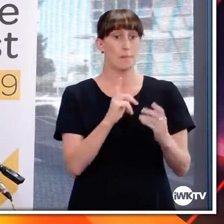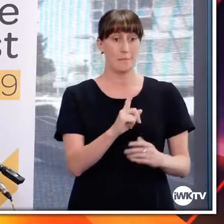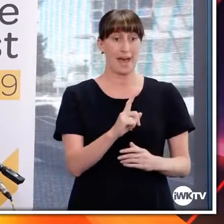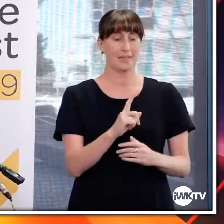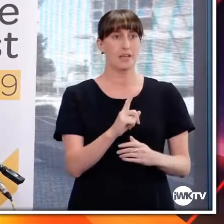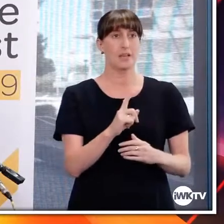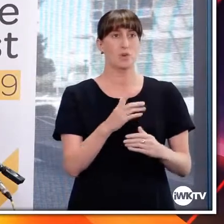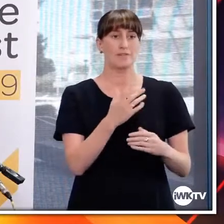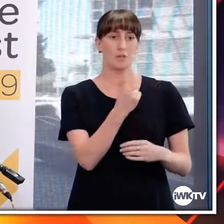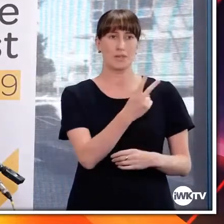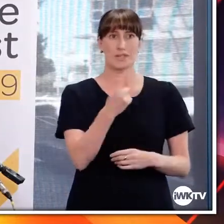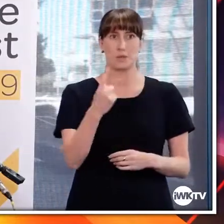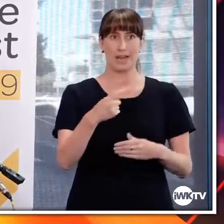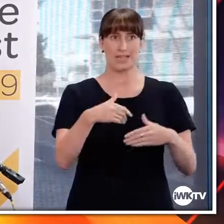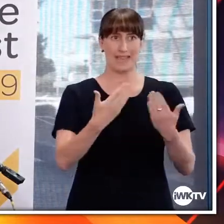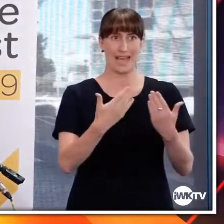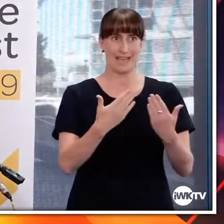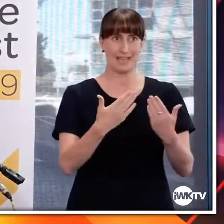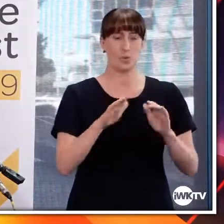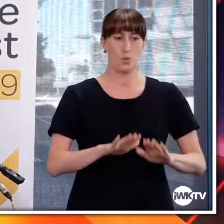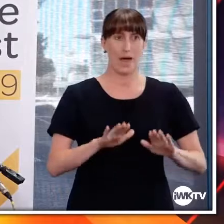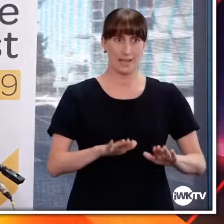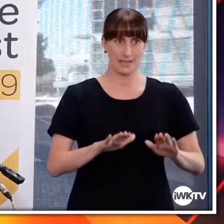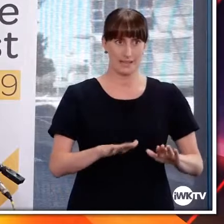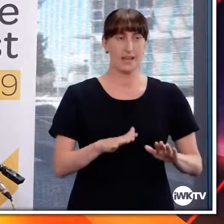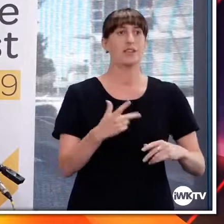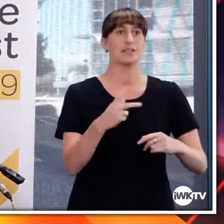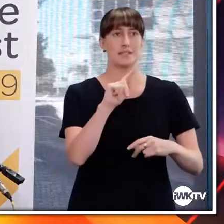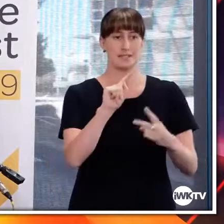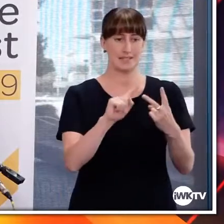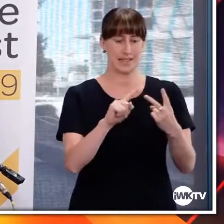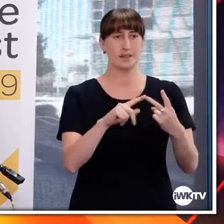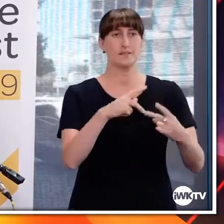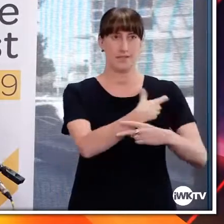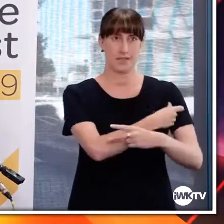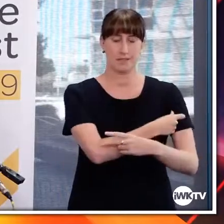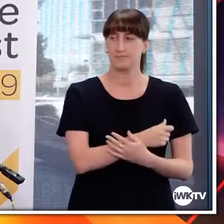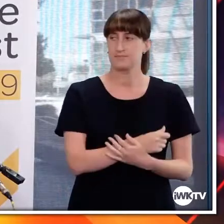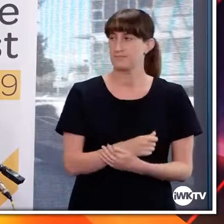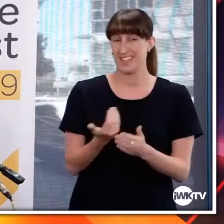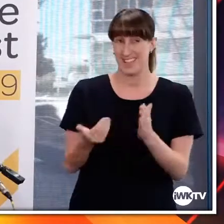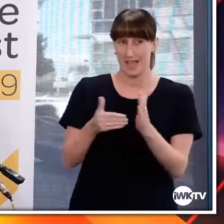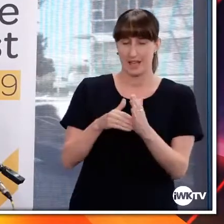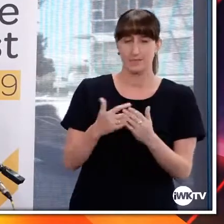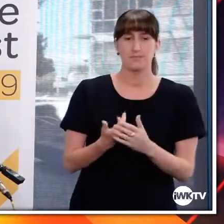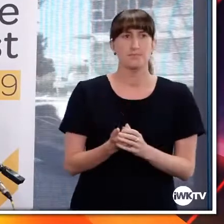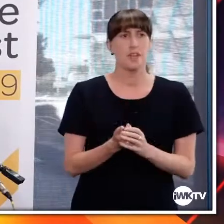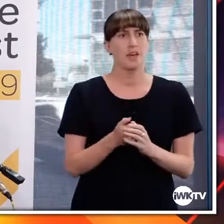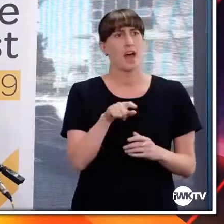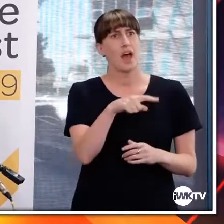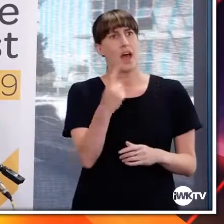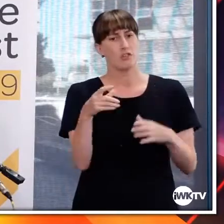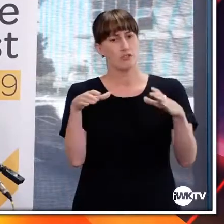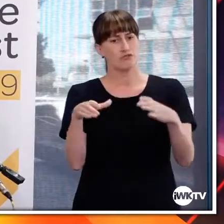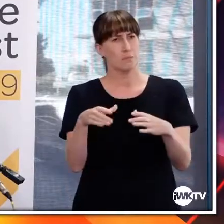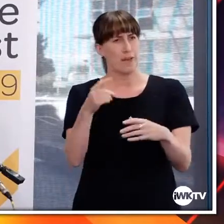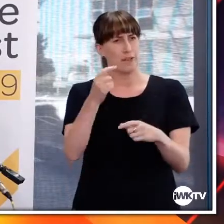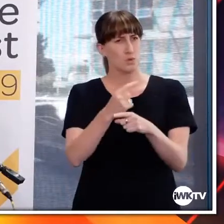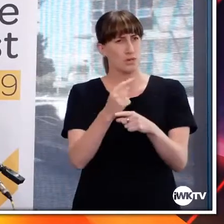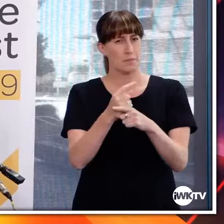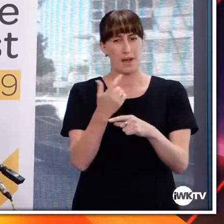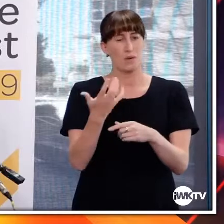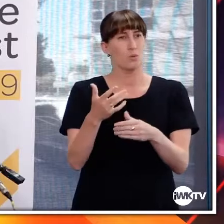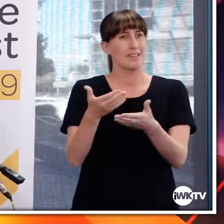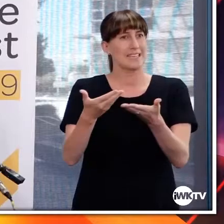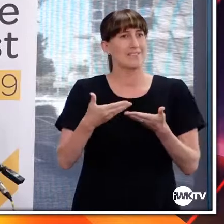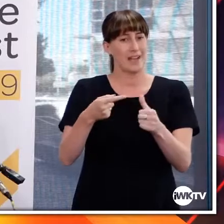component of you... Can I just add to that? And the other group I talked about, the doctor in town is chairing, will be providing advice on